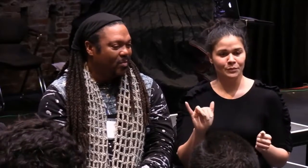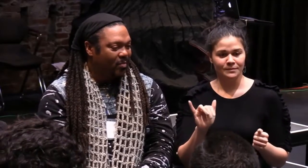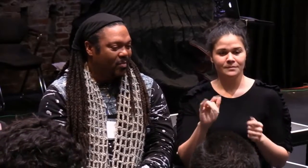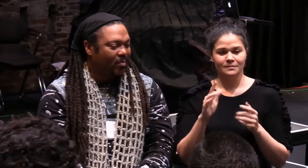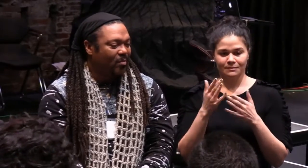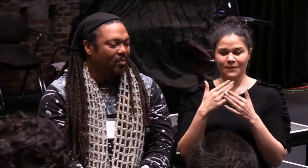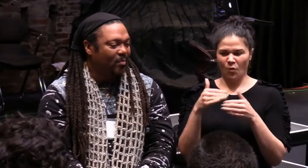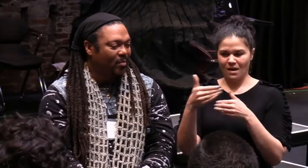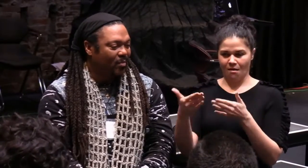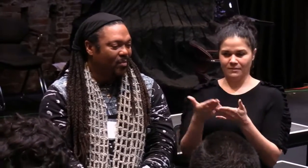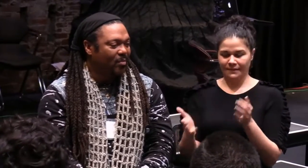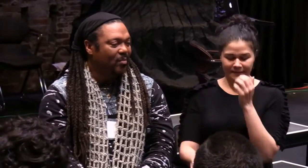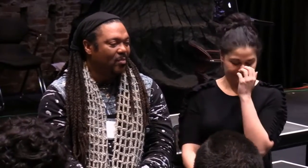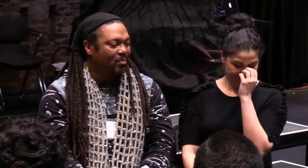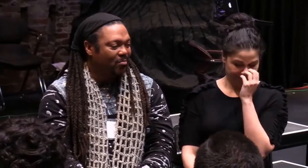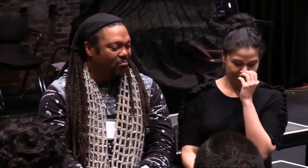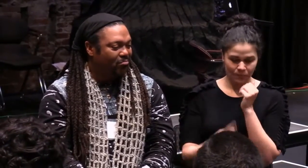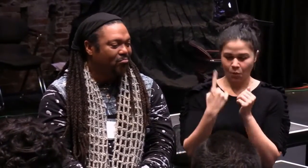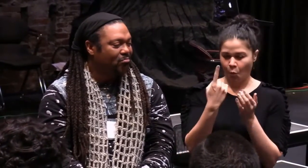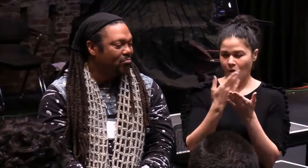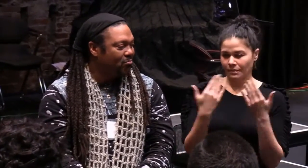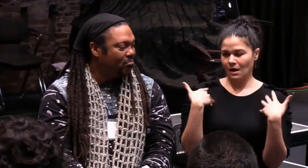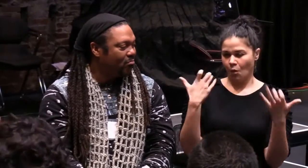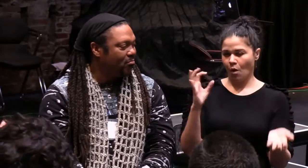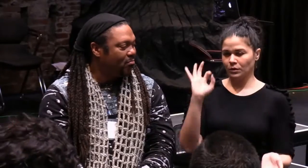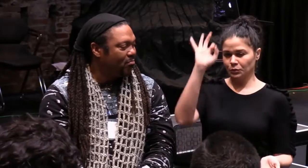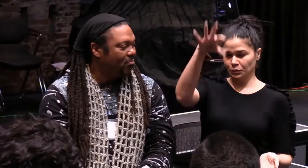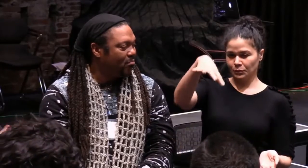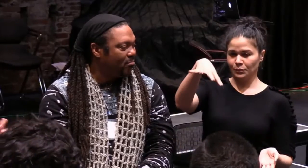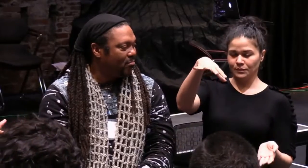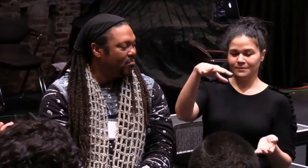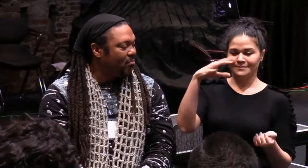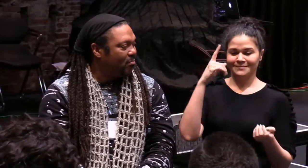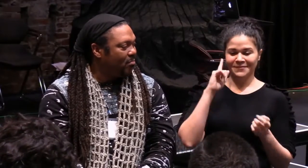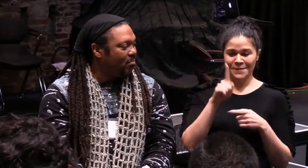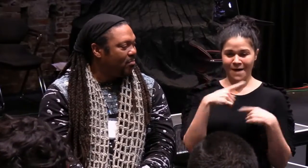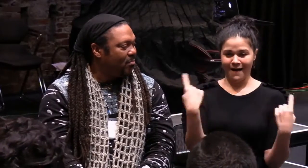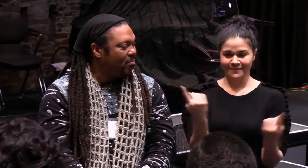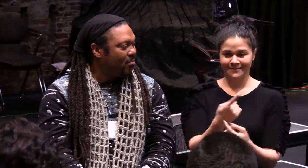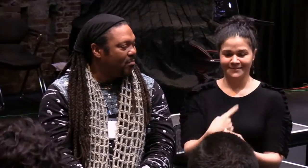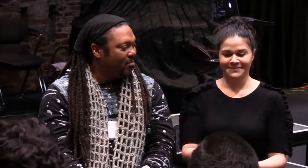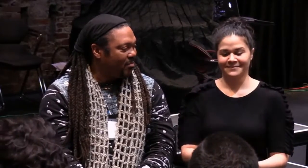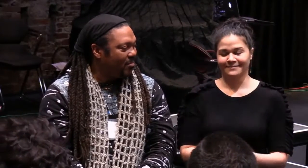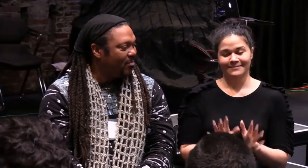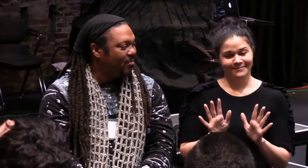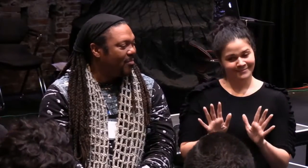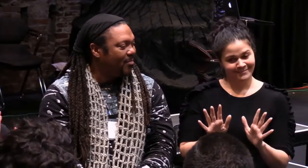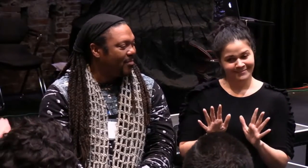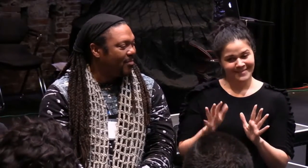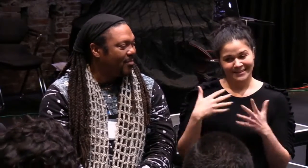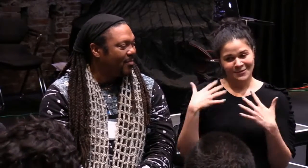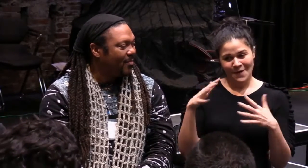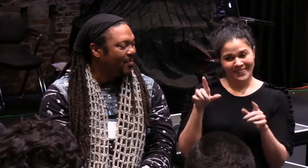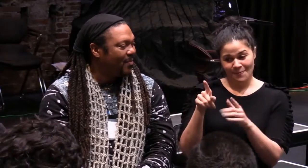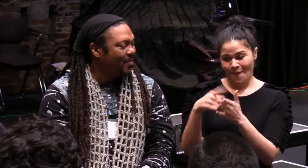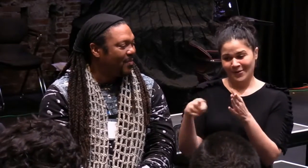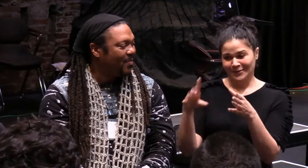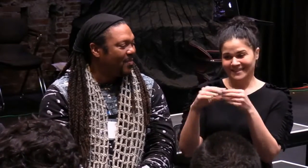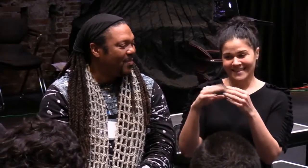break. There are several opportunities to do that after this session. So, please don't forget that. There's more to say and there's a